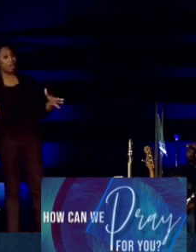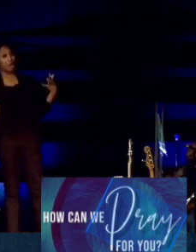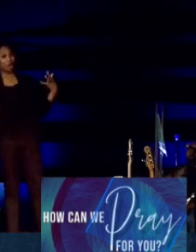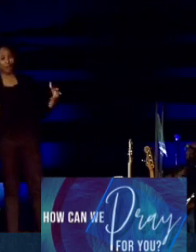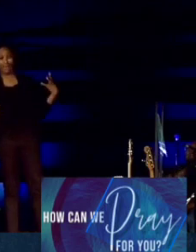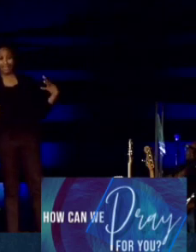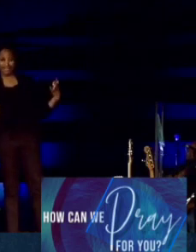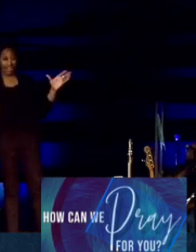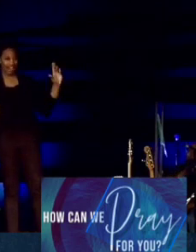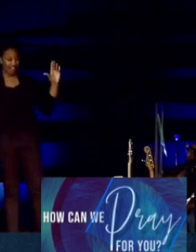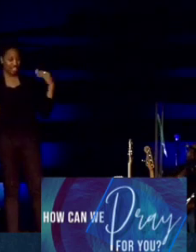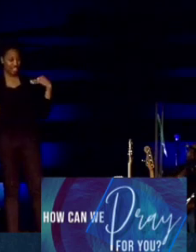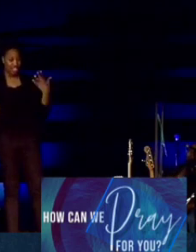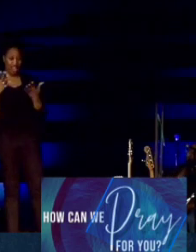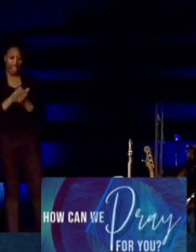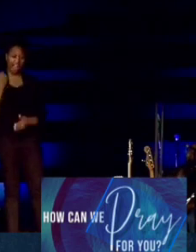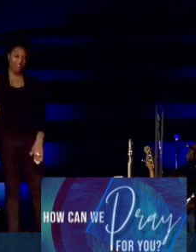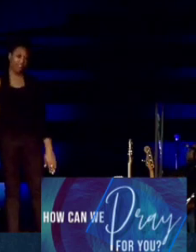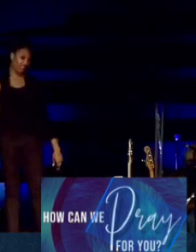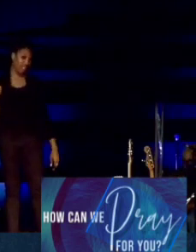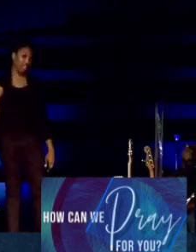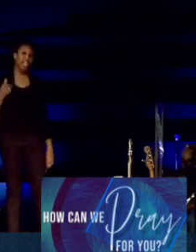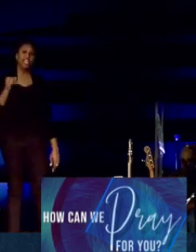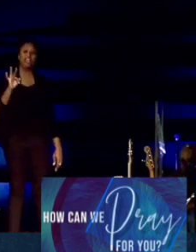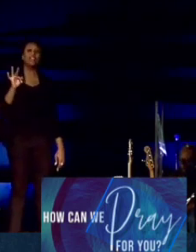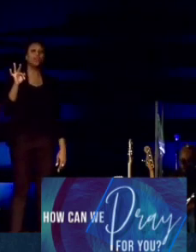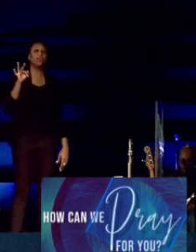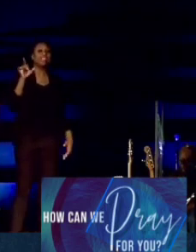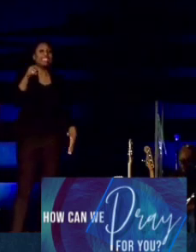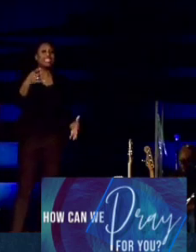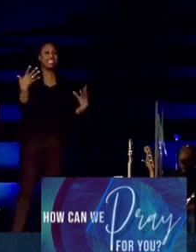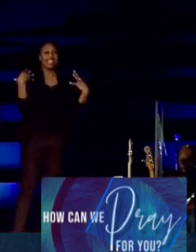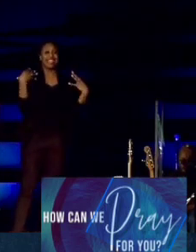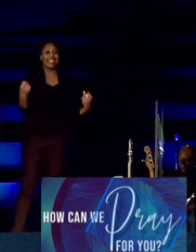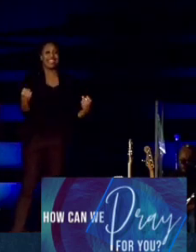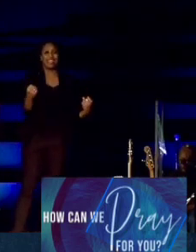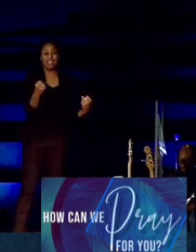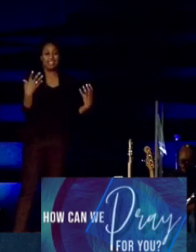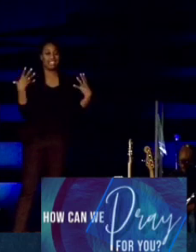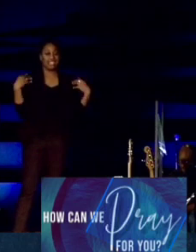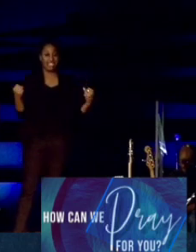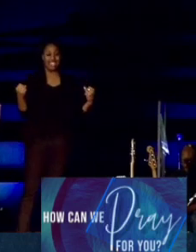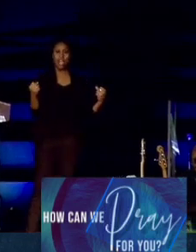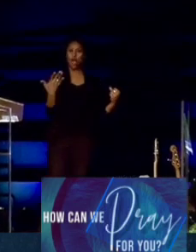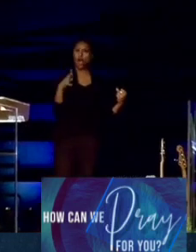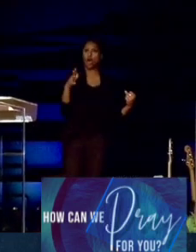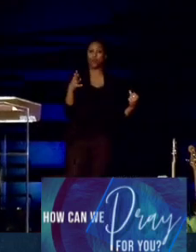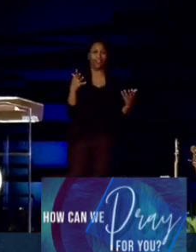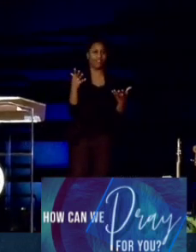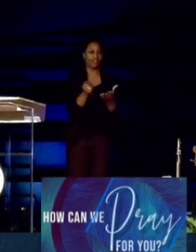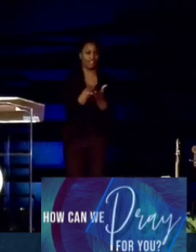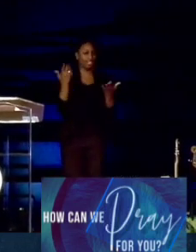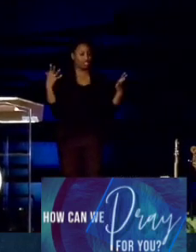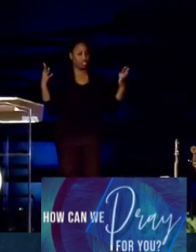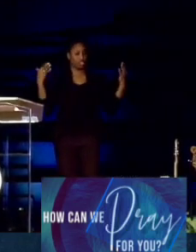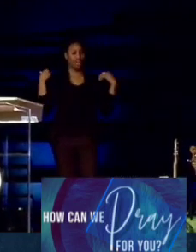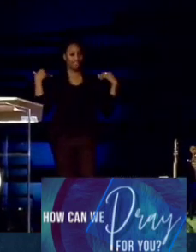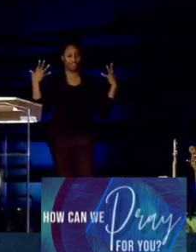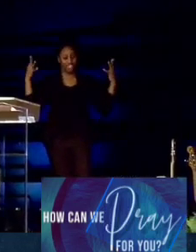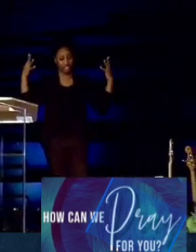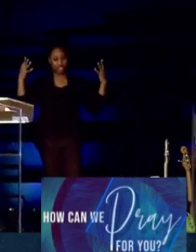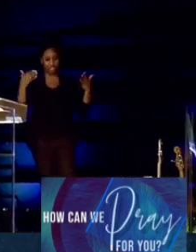done. If you need healing in your body. Tell somebody. It's already done.